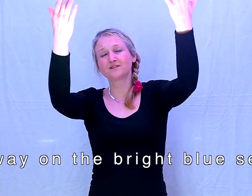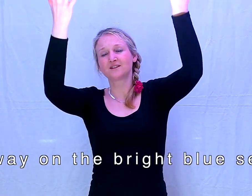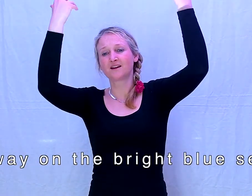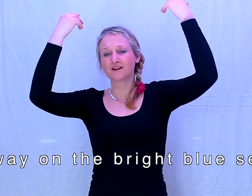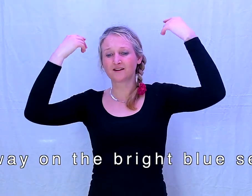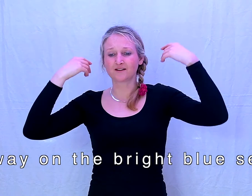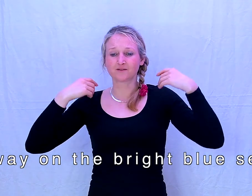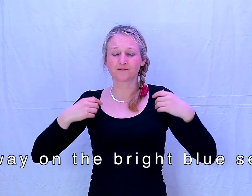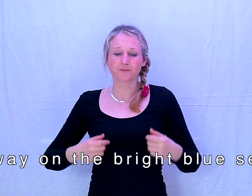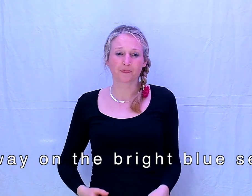sea.